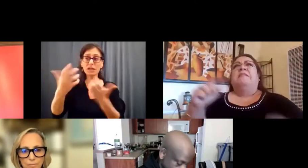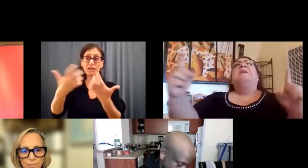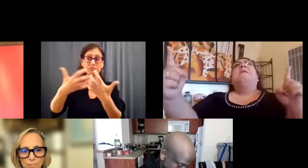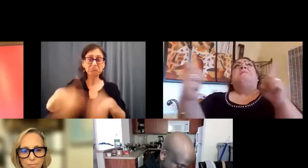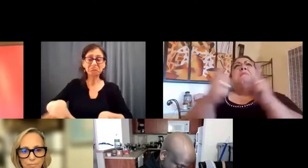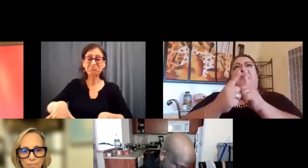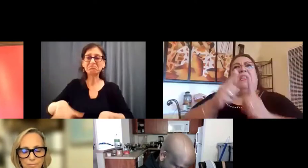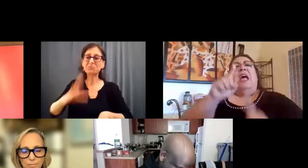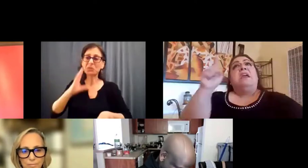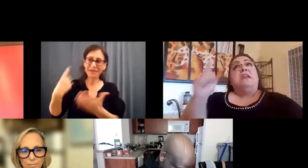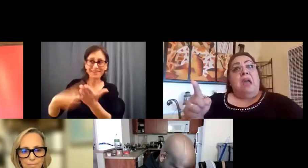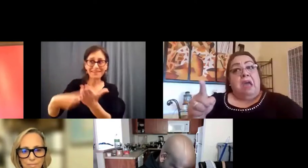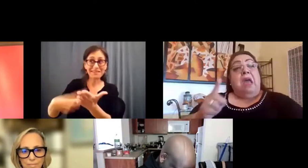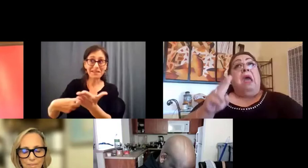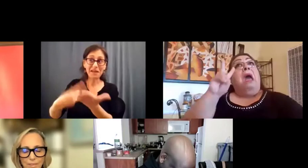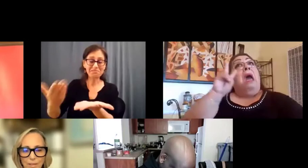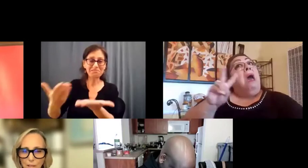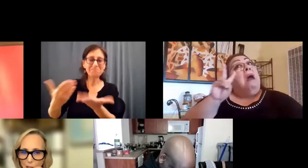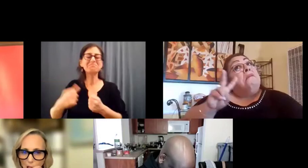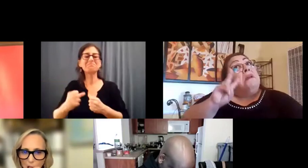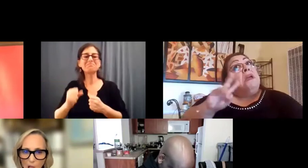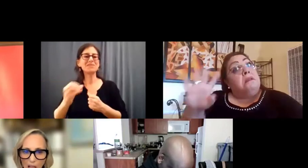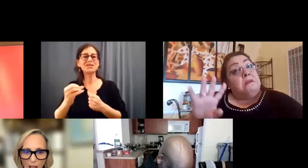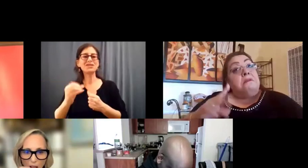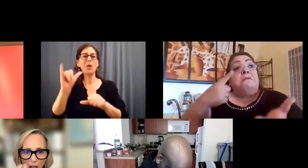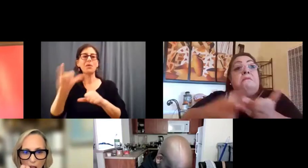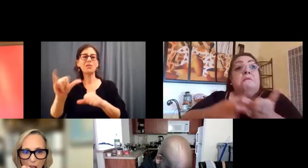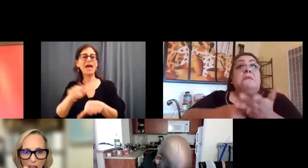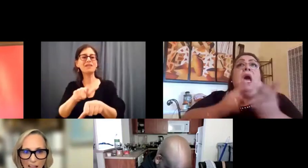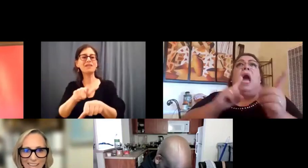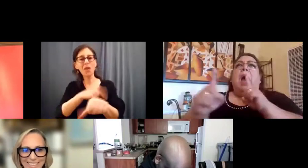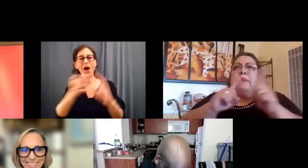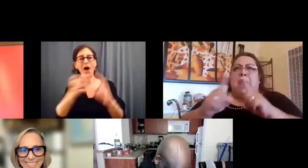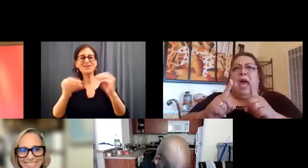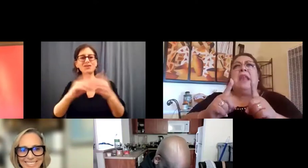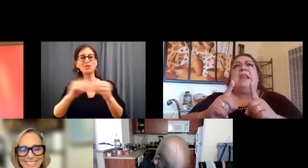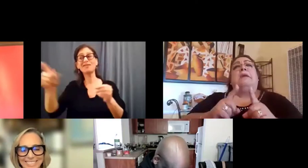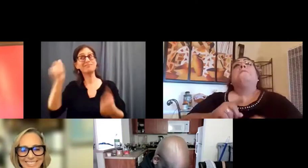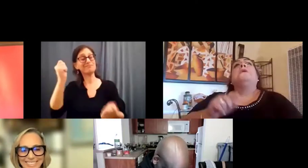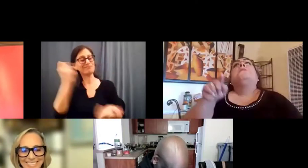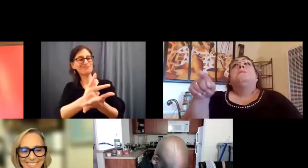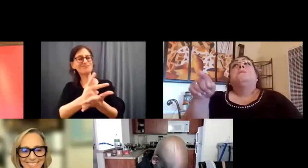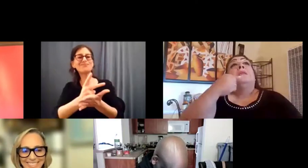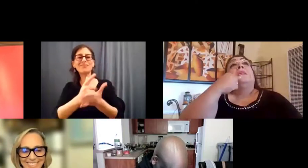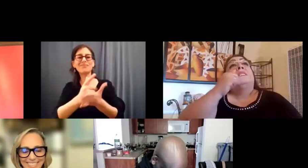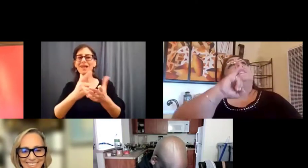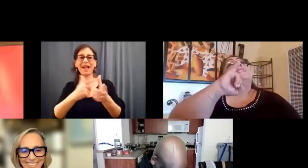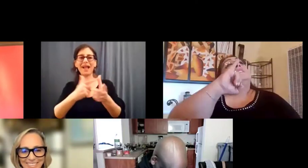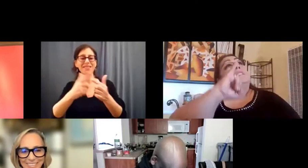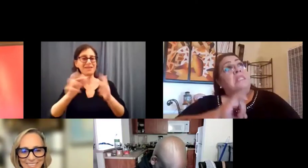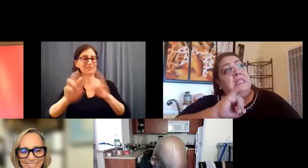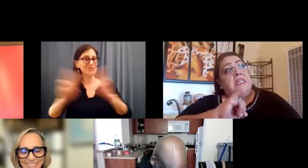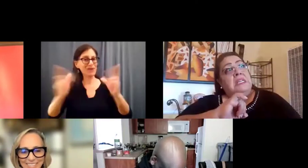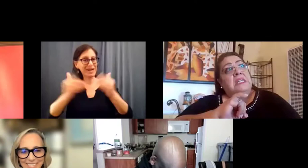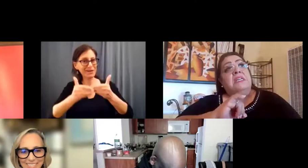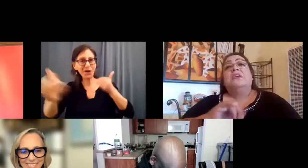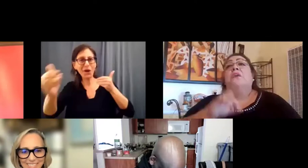we'll get into it. So anyway, that's a long story, but she okayed it. And we were off and running.